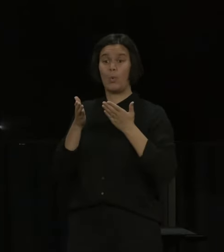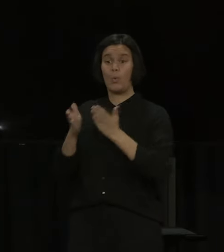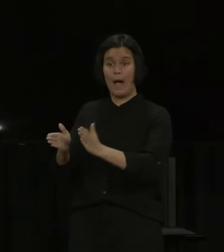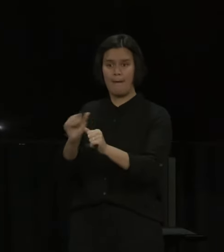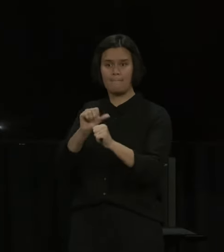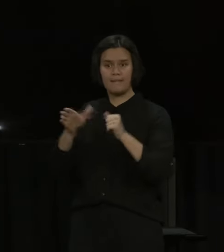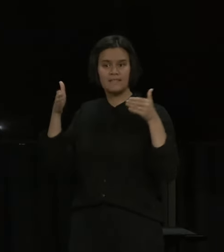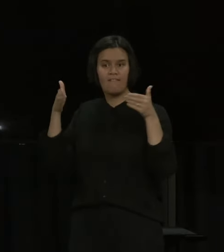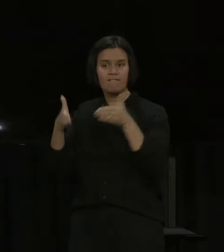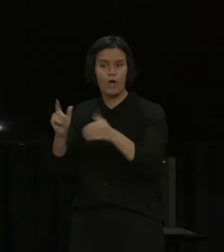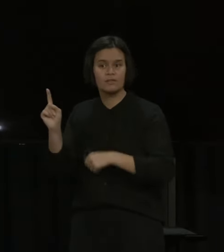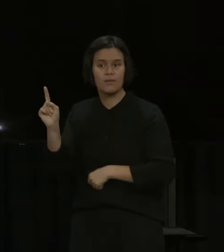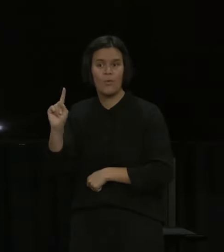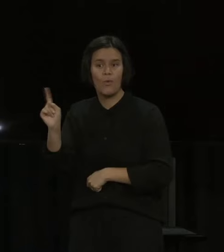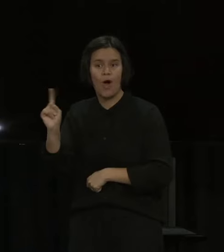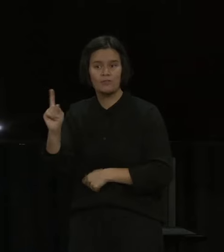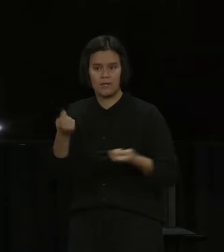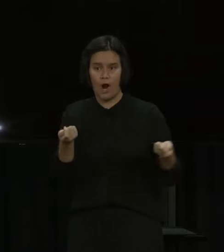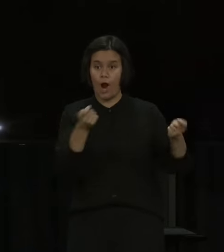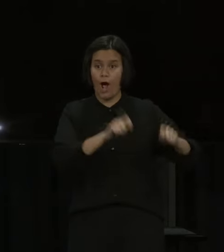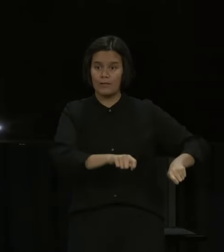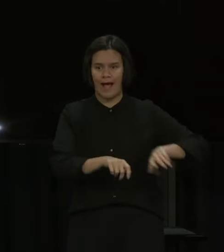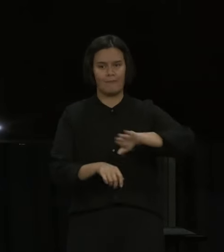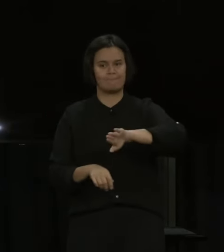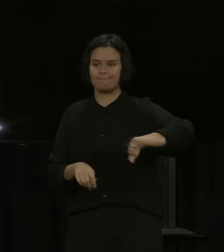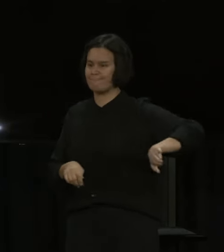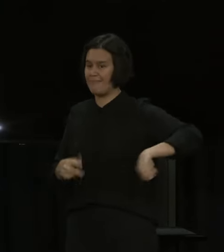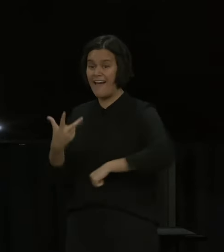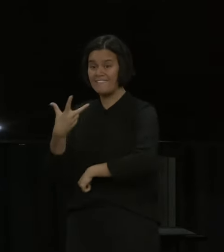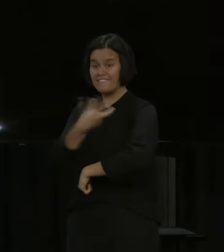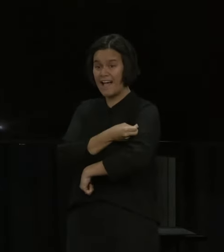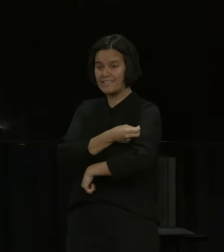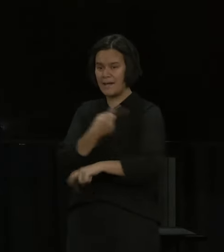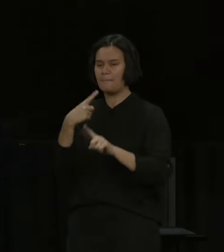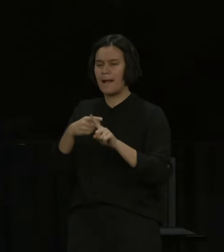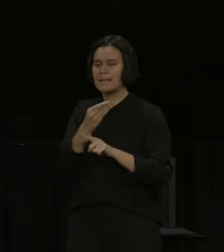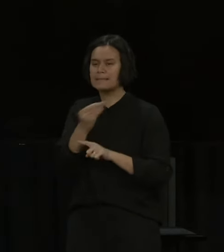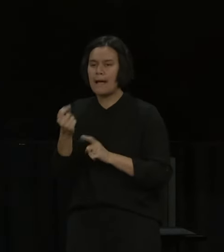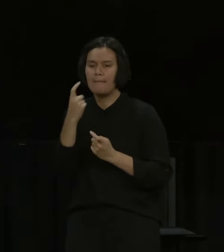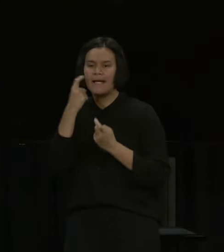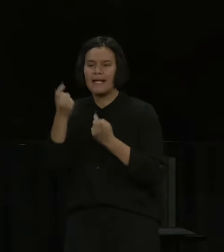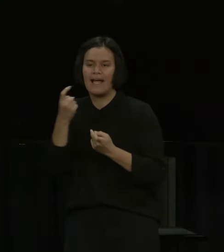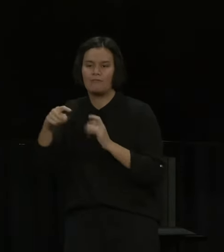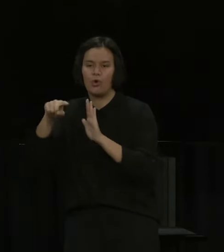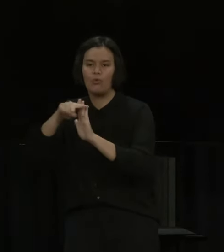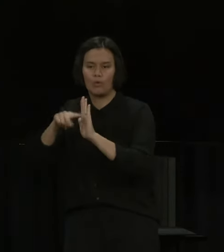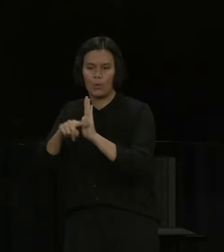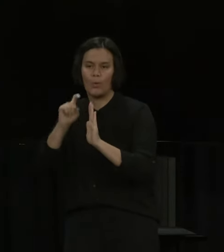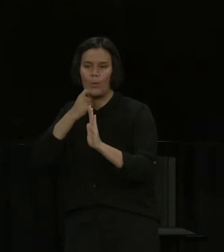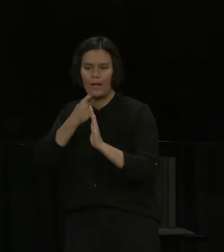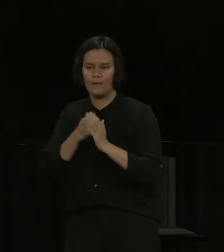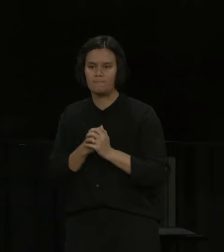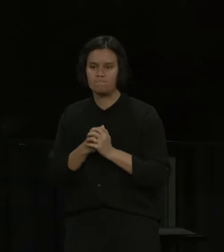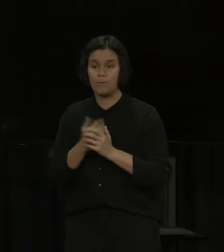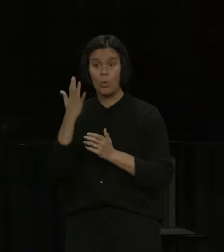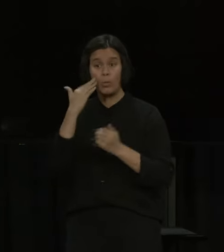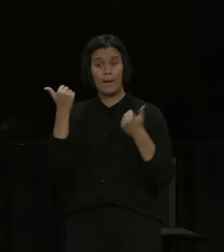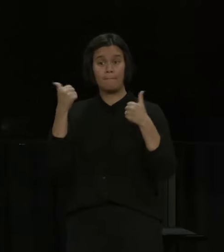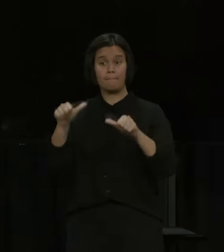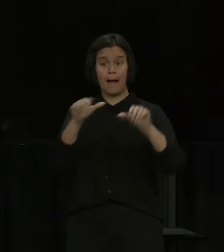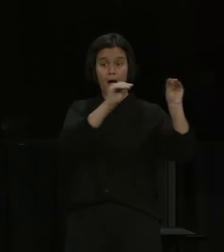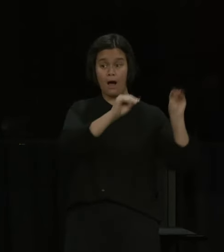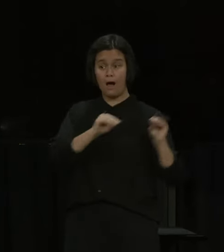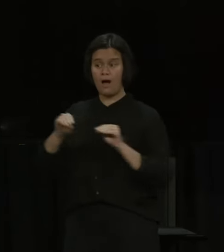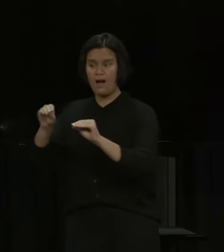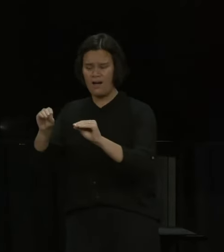protected, rather than across-the-board restrictions. The framework is pretty simple, and it will feel normal once people are in it and get used